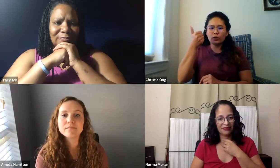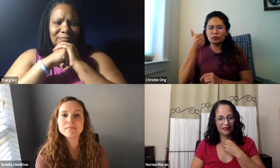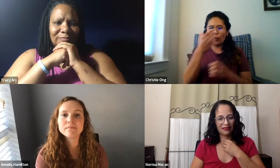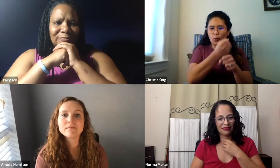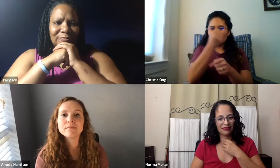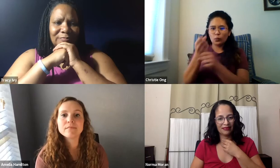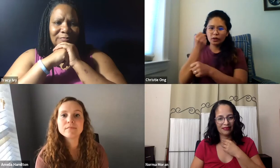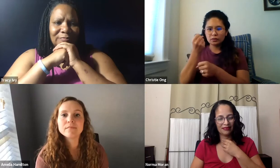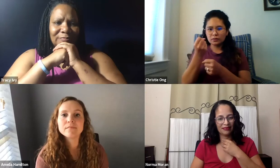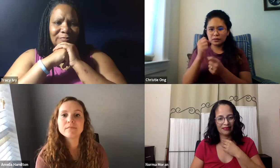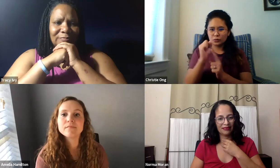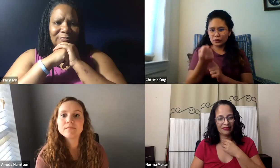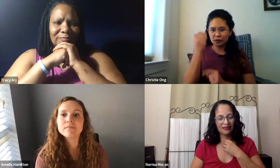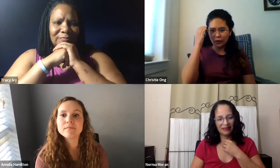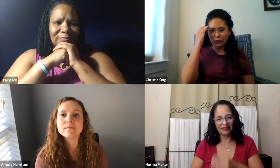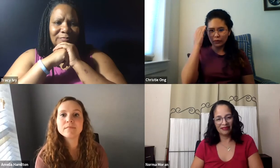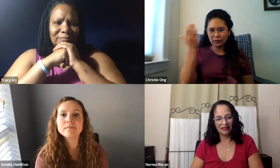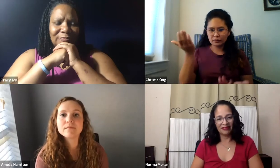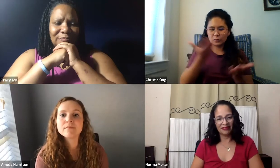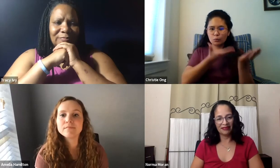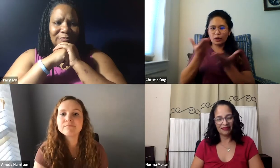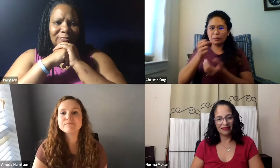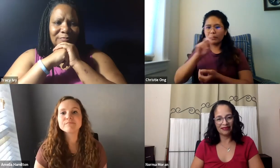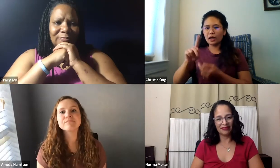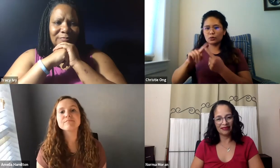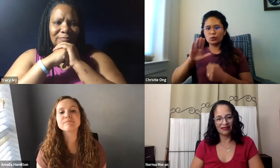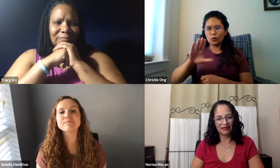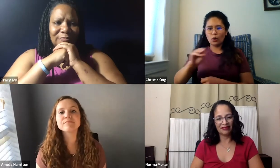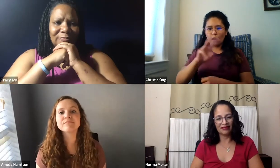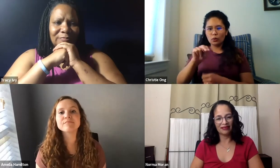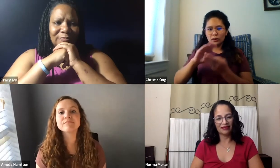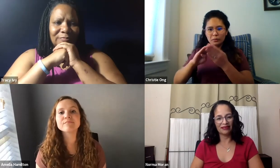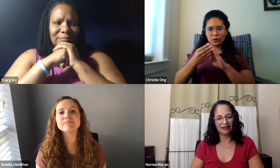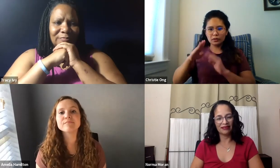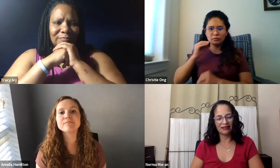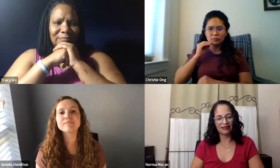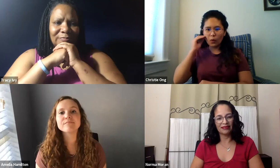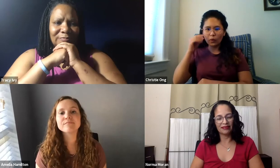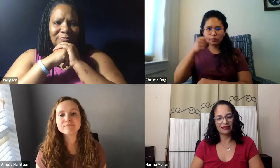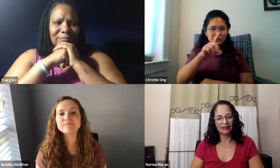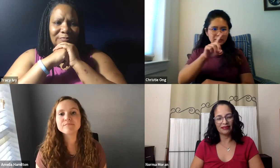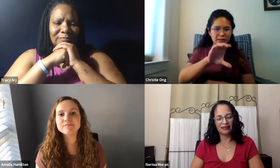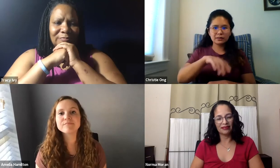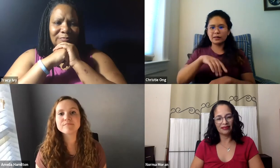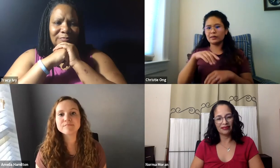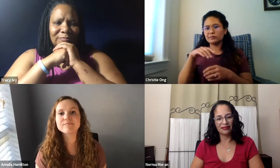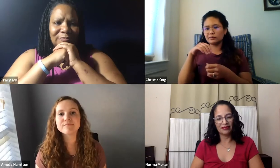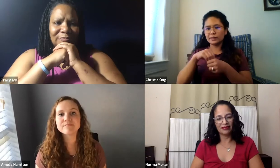only going to help improve the situation for everyone. It'll be a win-win. You can bring information back to your home